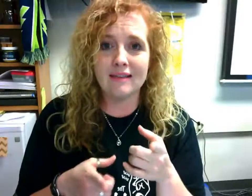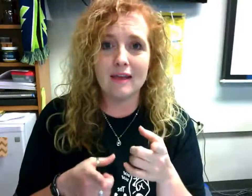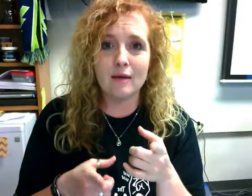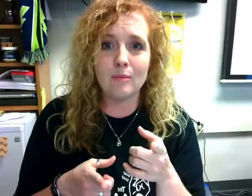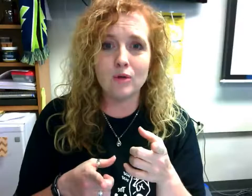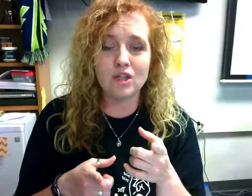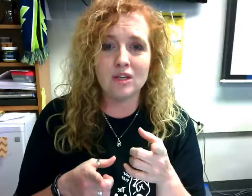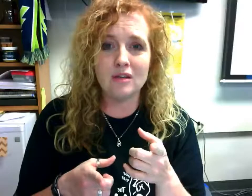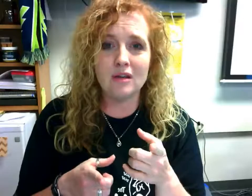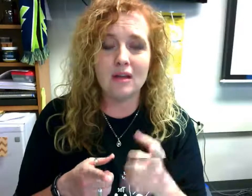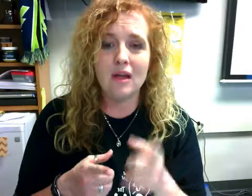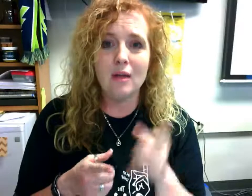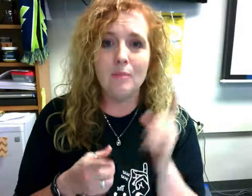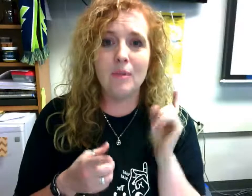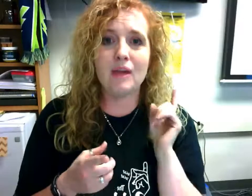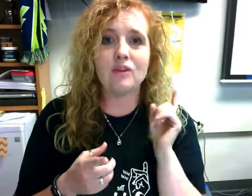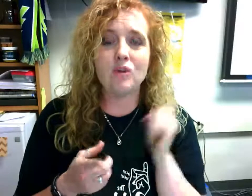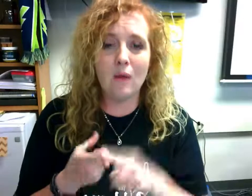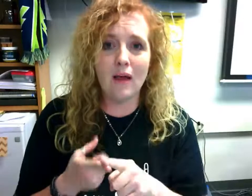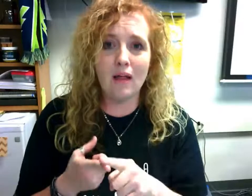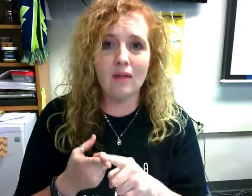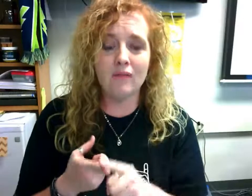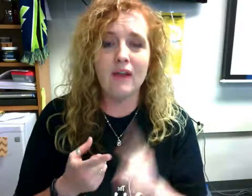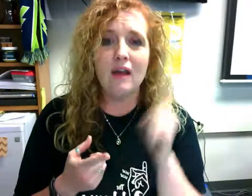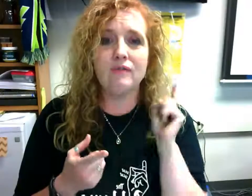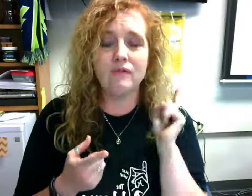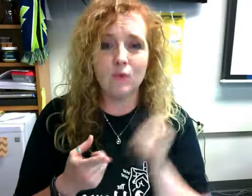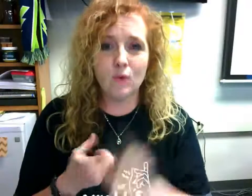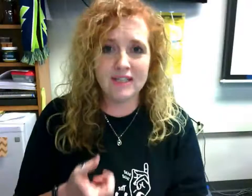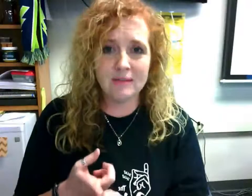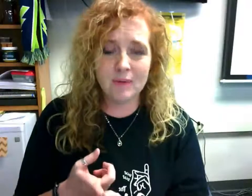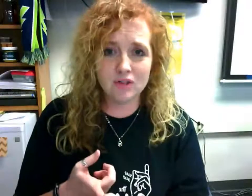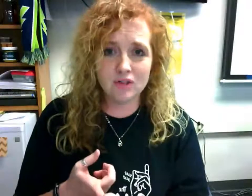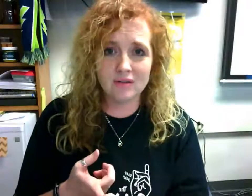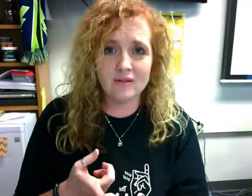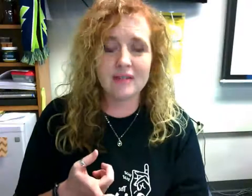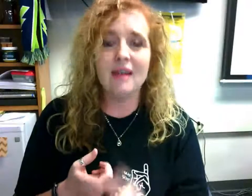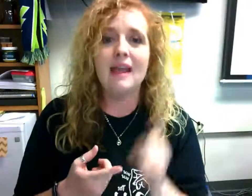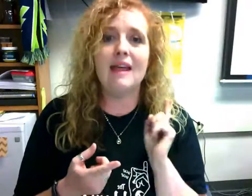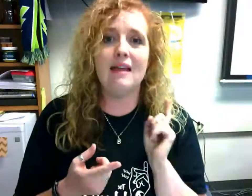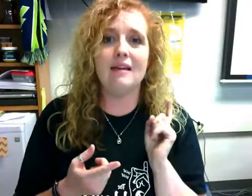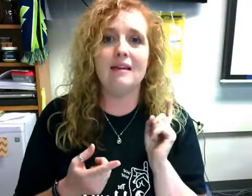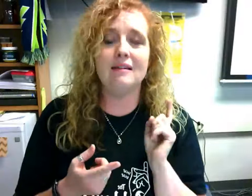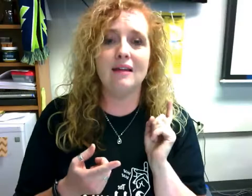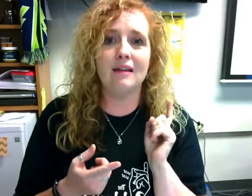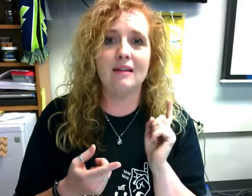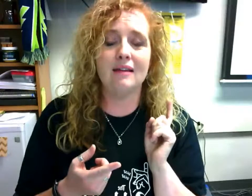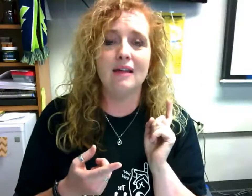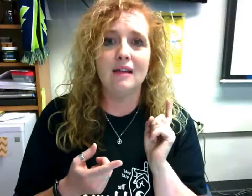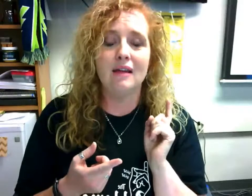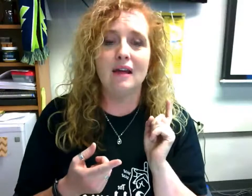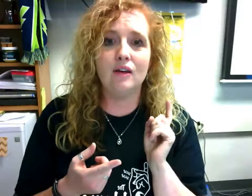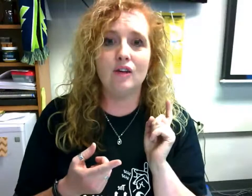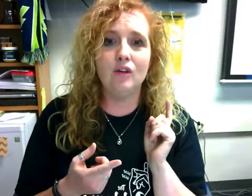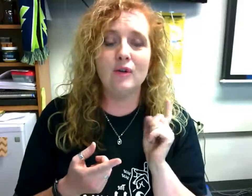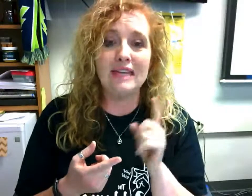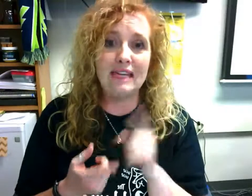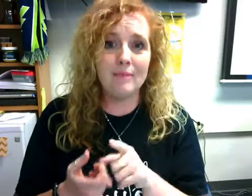brushing your nose funny you're so funny okay funny funny okay that's all the words work on